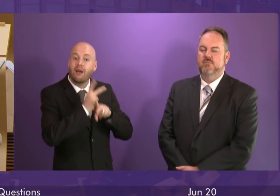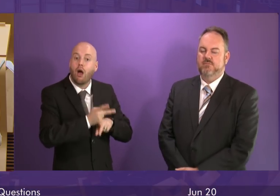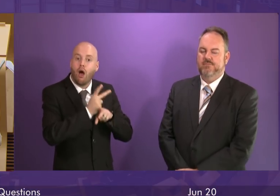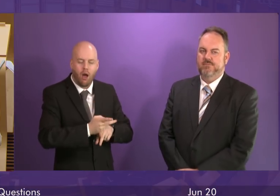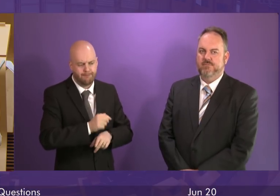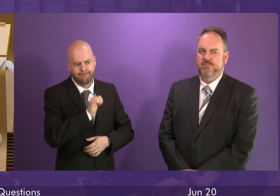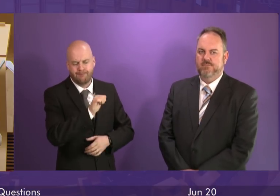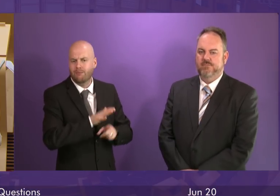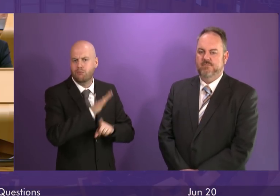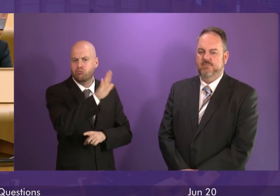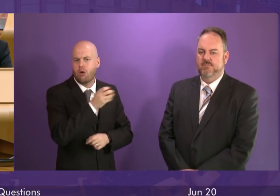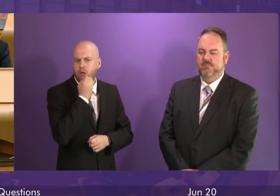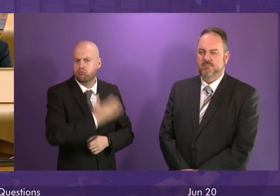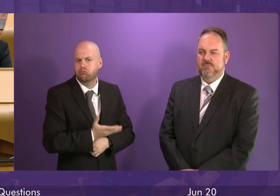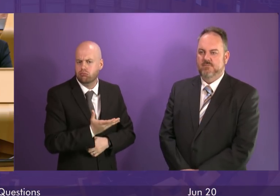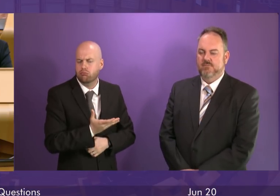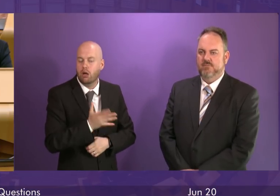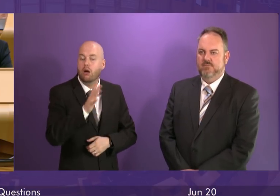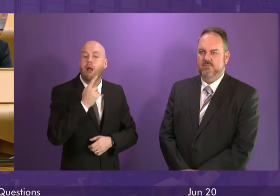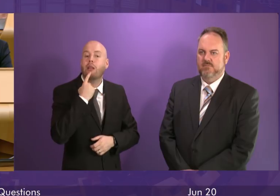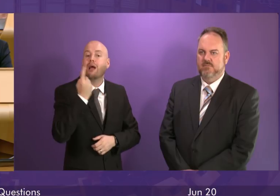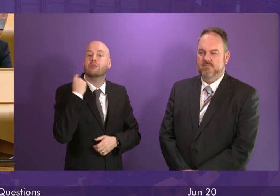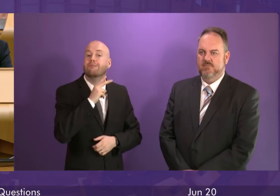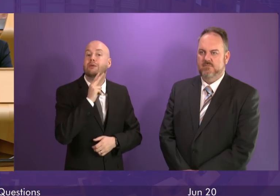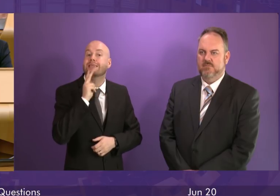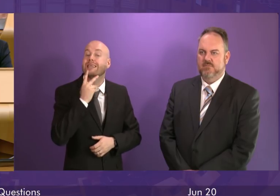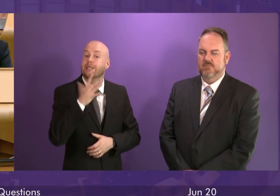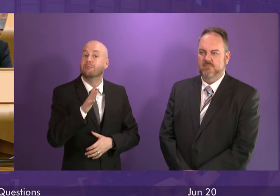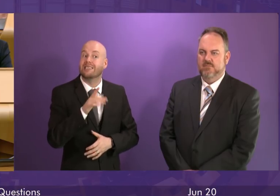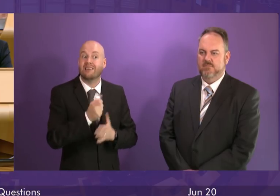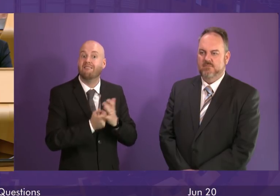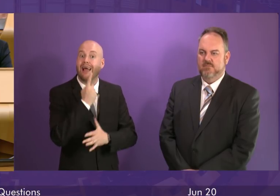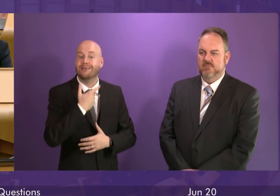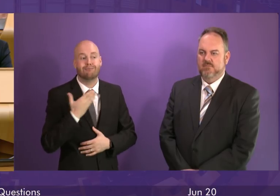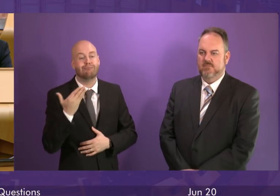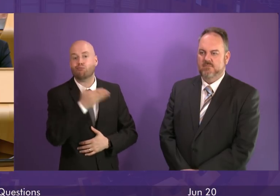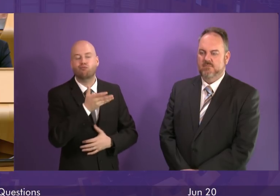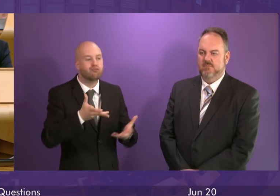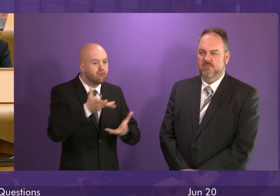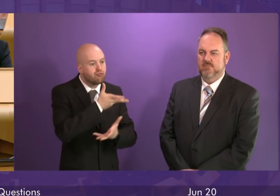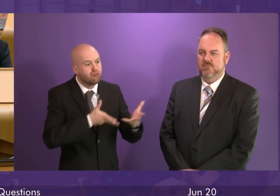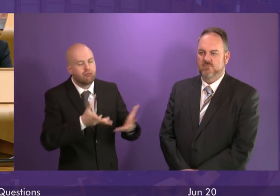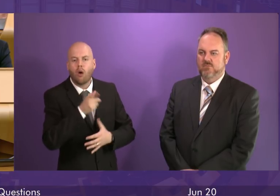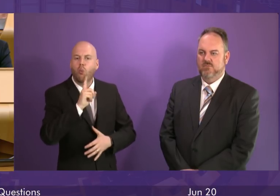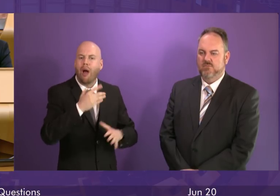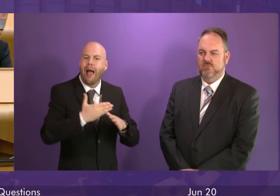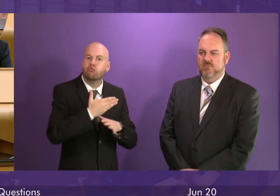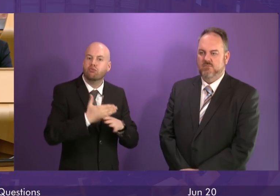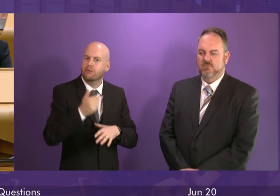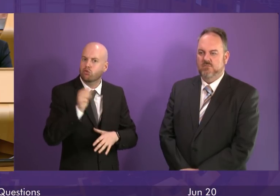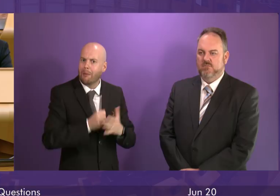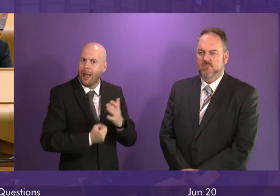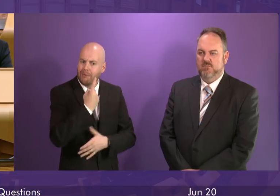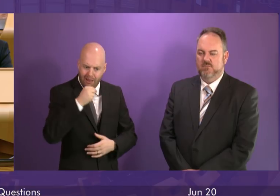Who Cares Scotland event on Friday of last week to talk to them about the actions that they think we should be taking now while the